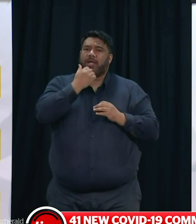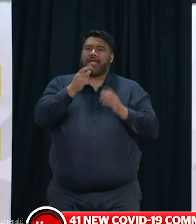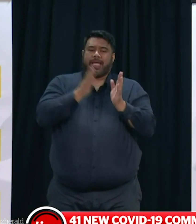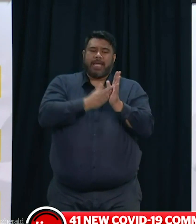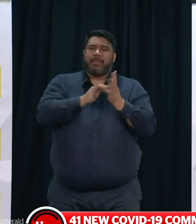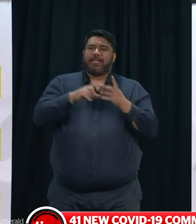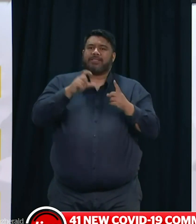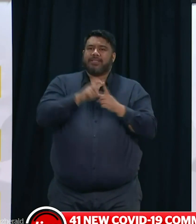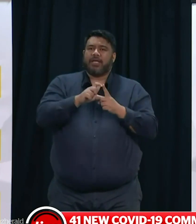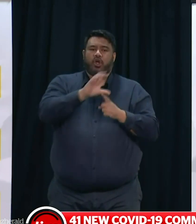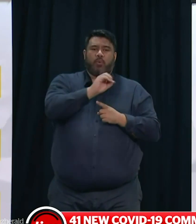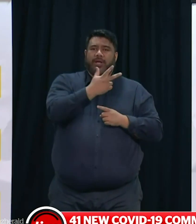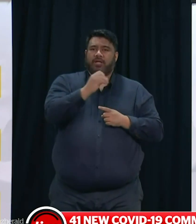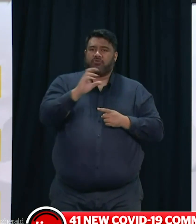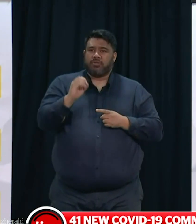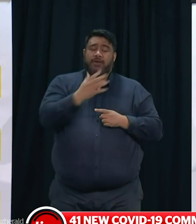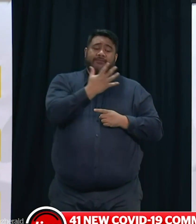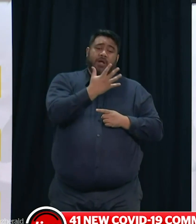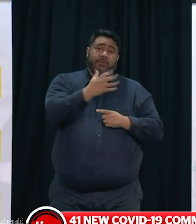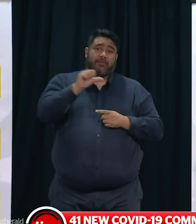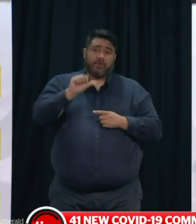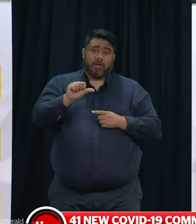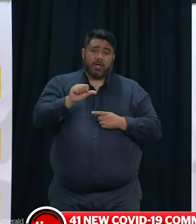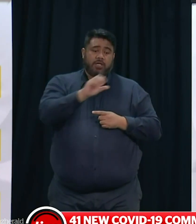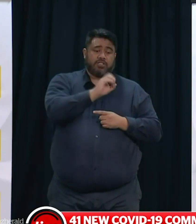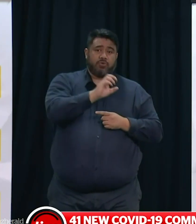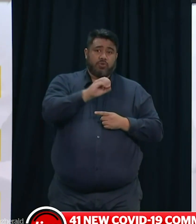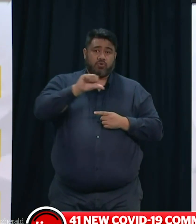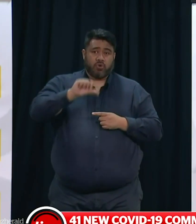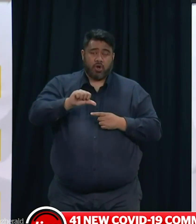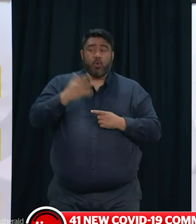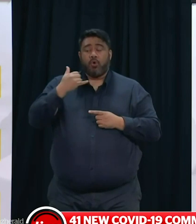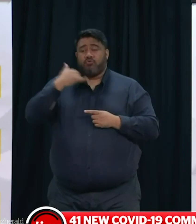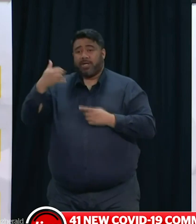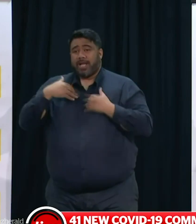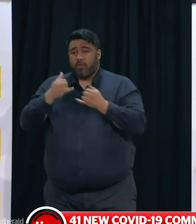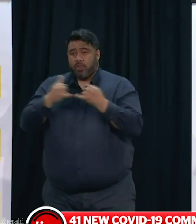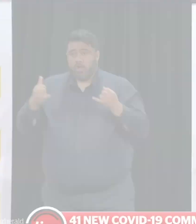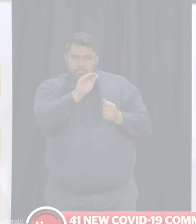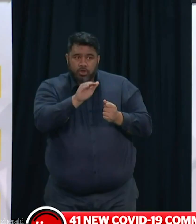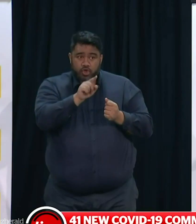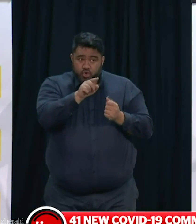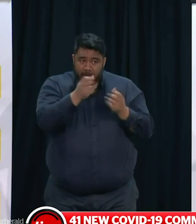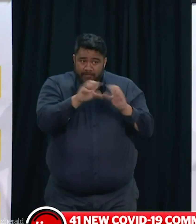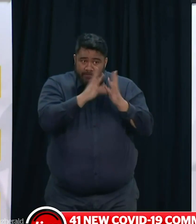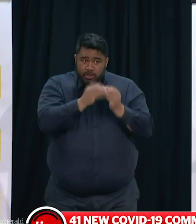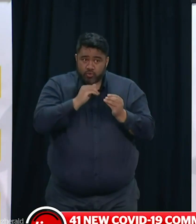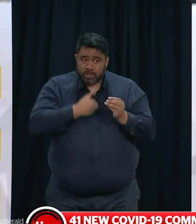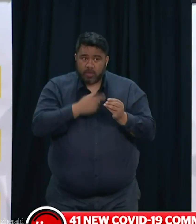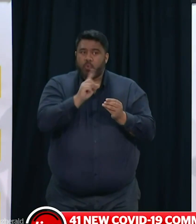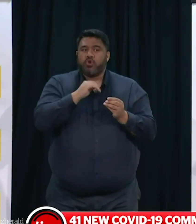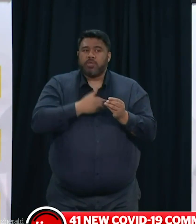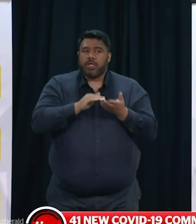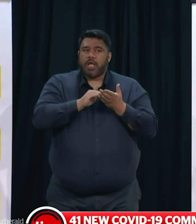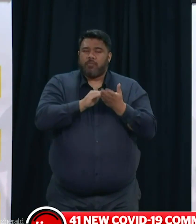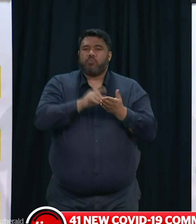of Social Development, phone number 0800 559 009 or calling Healthline who will refer you. Testing remains a priority